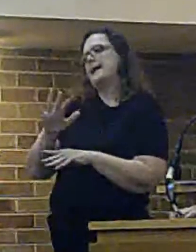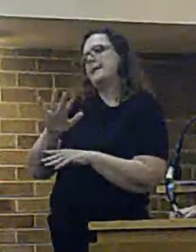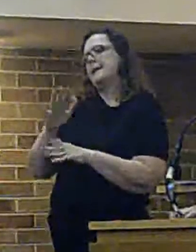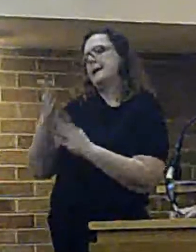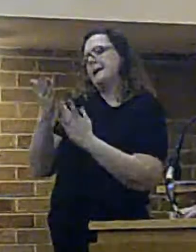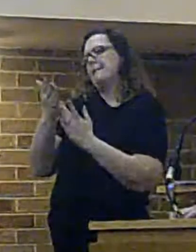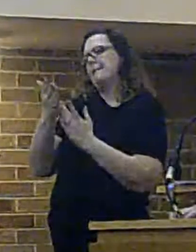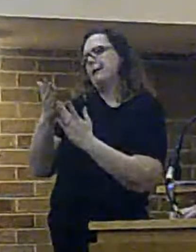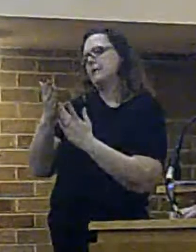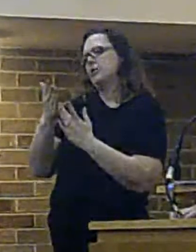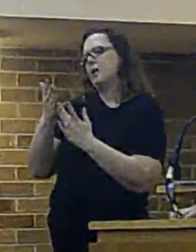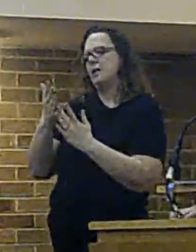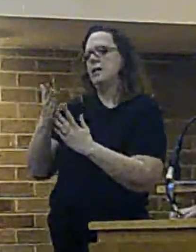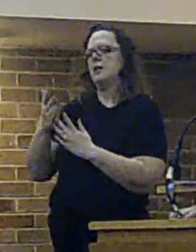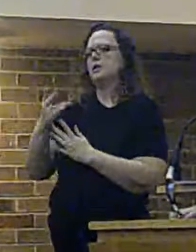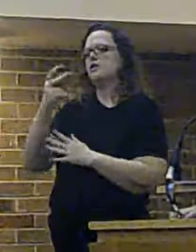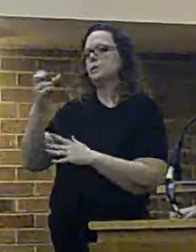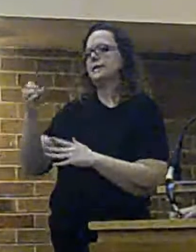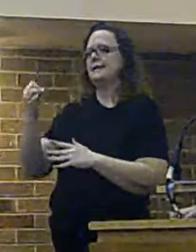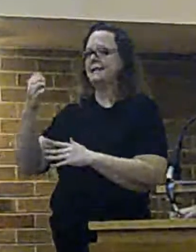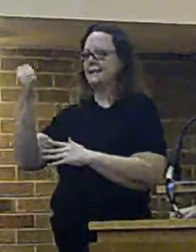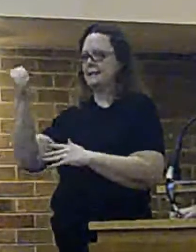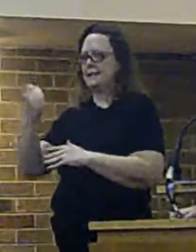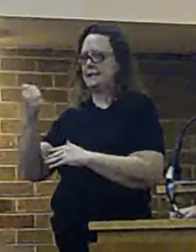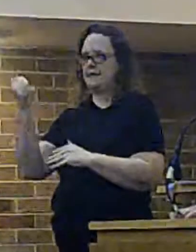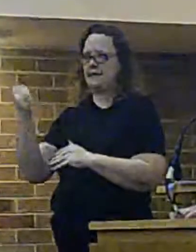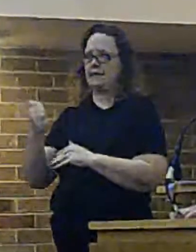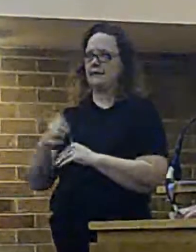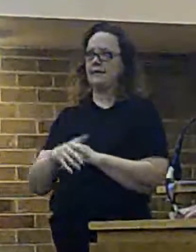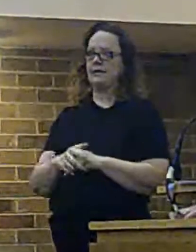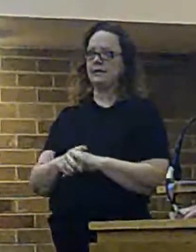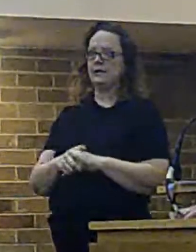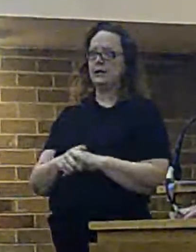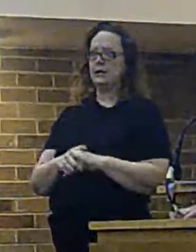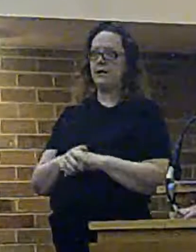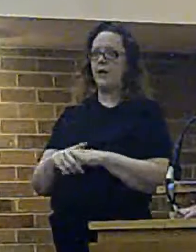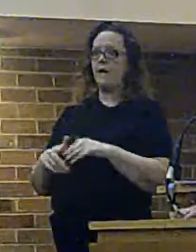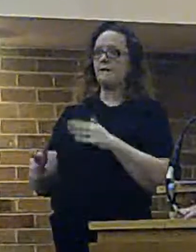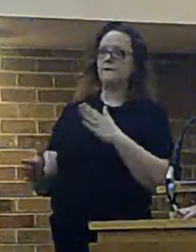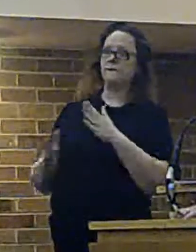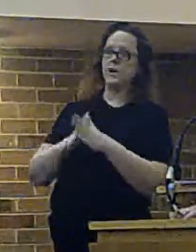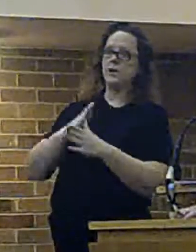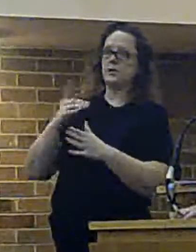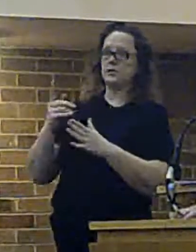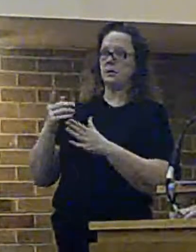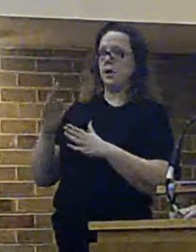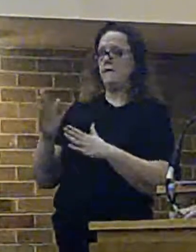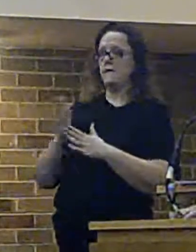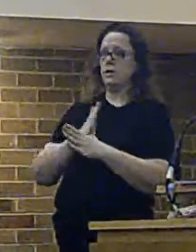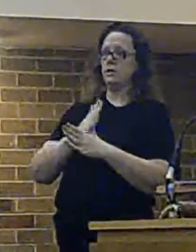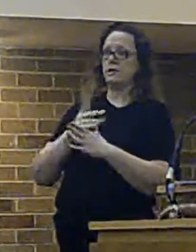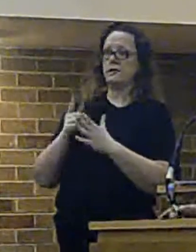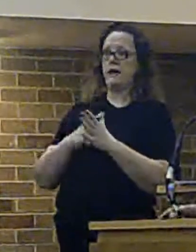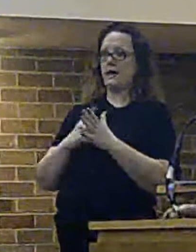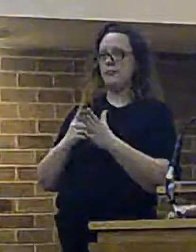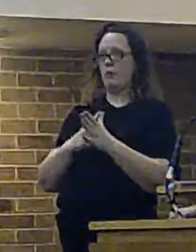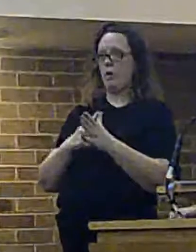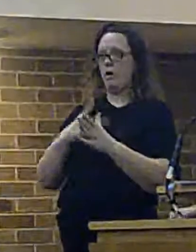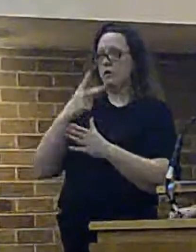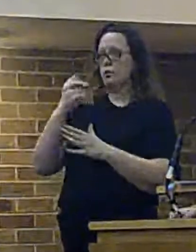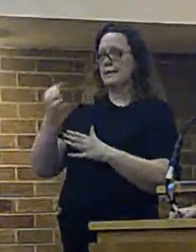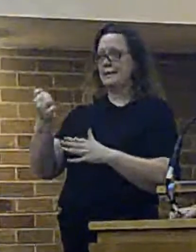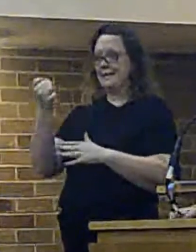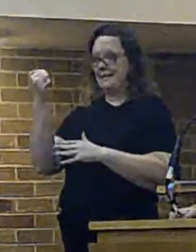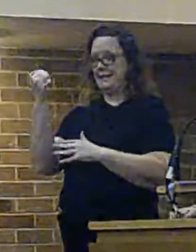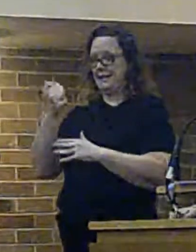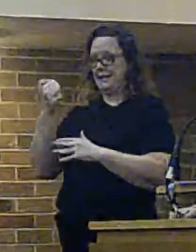Now because our budget is cut us off the first of April, we need to lose people because we can't afford to